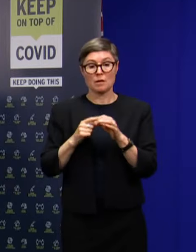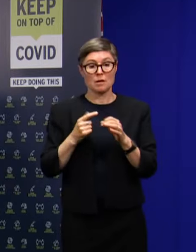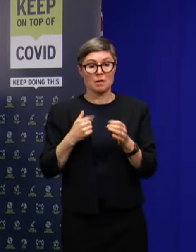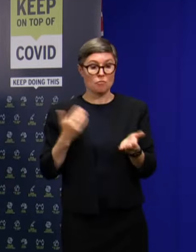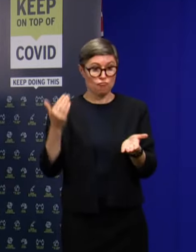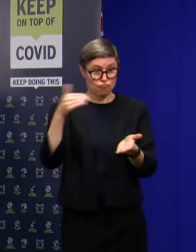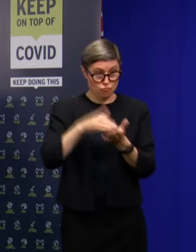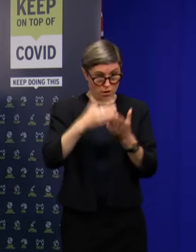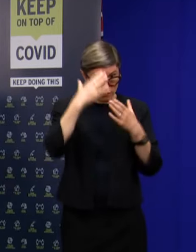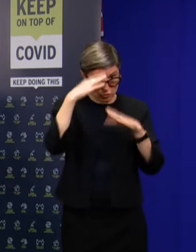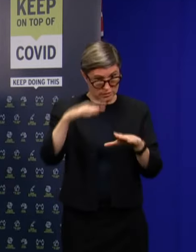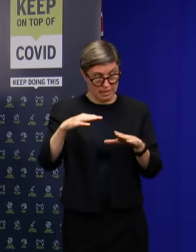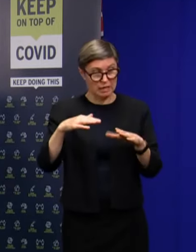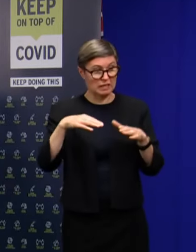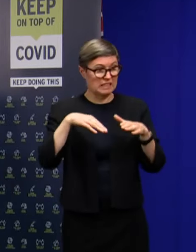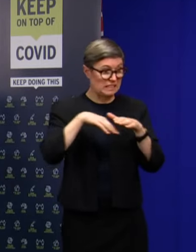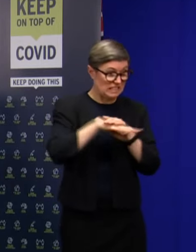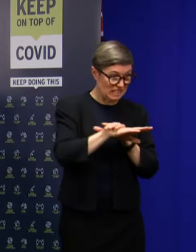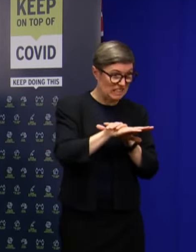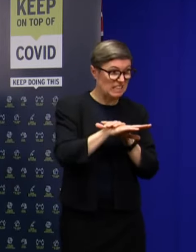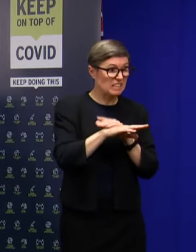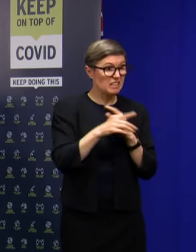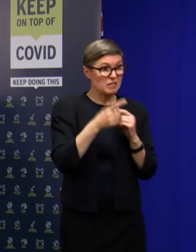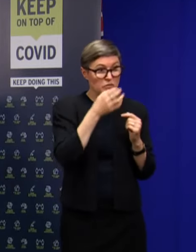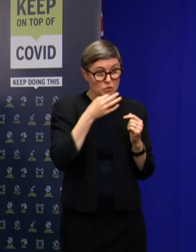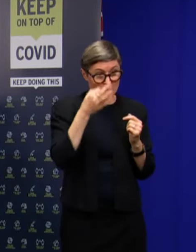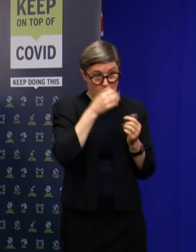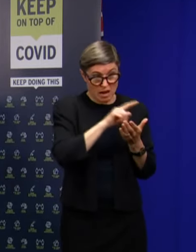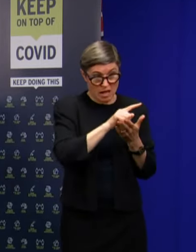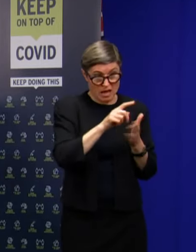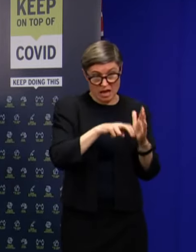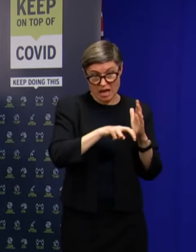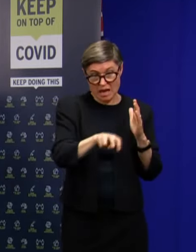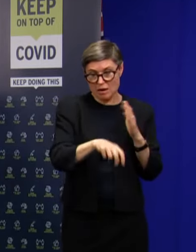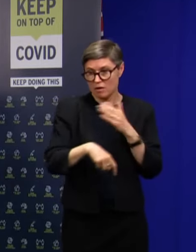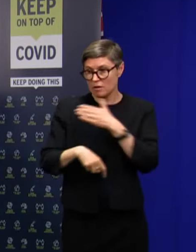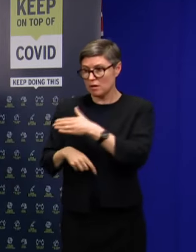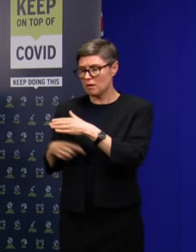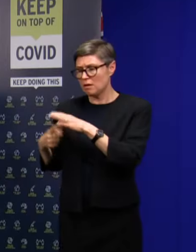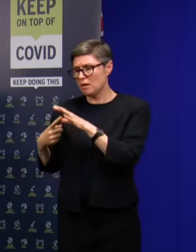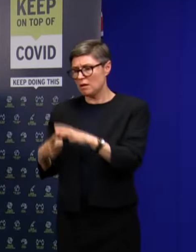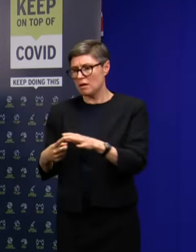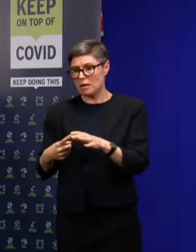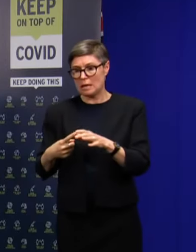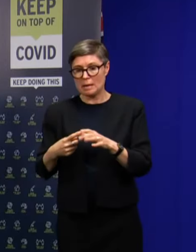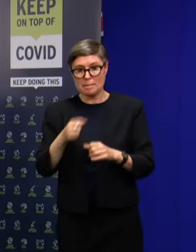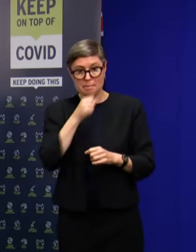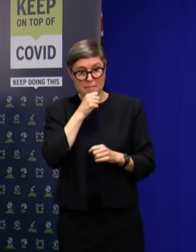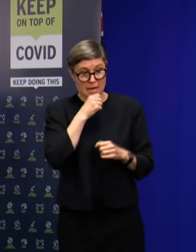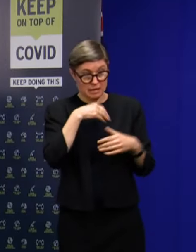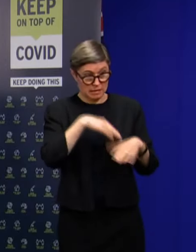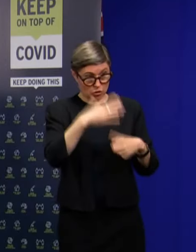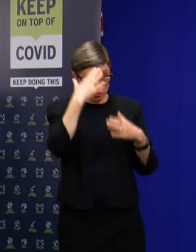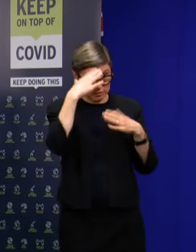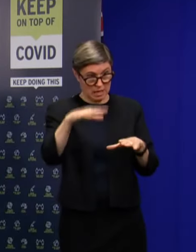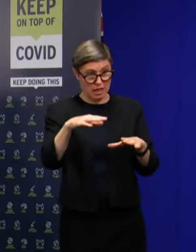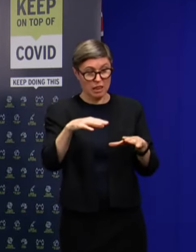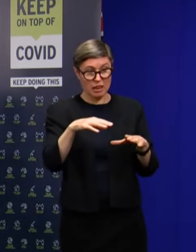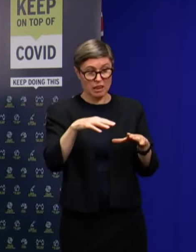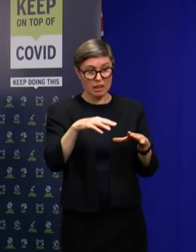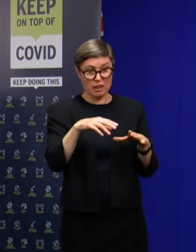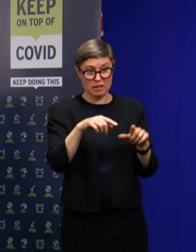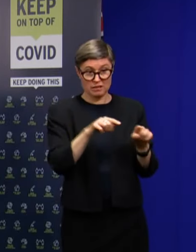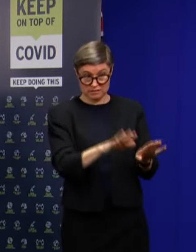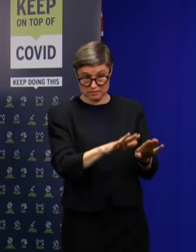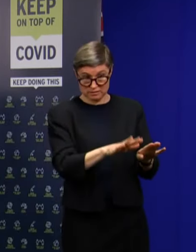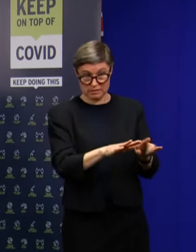cheque after an hour, and then sometime in the evening after that... I understand there was a call to him after he was in the room, but